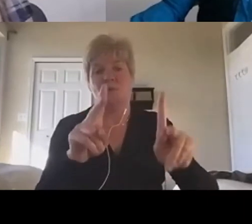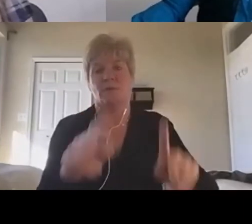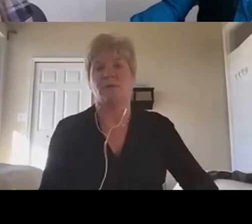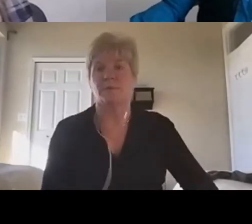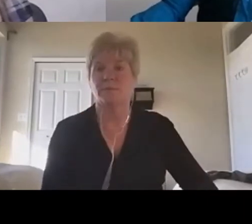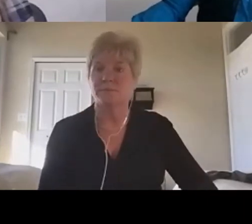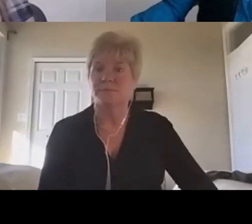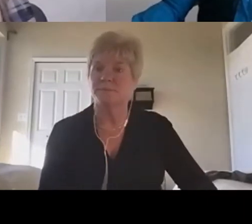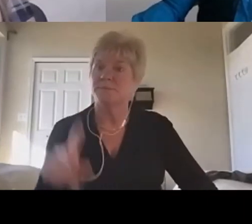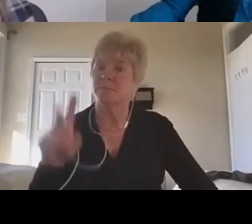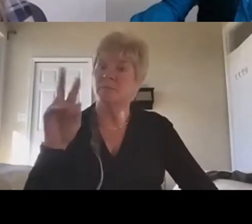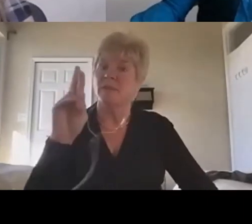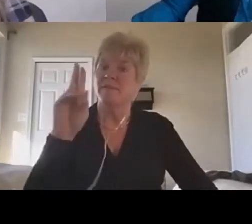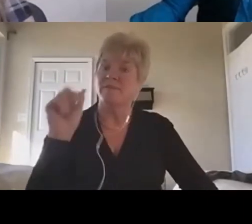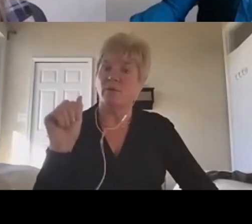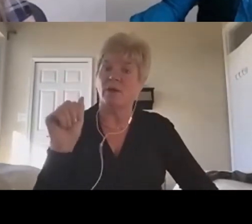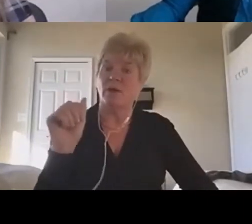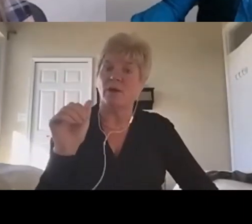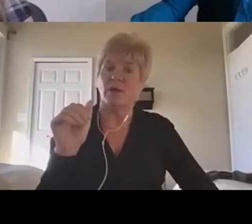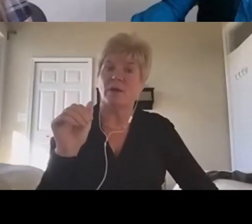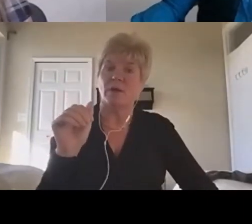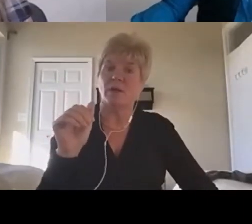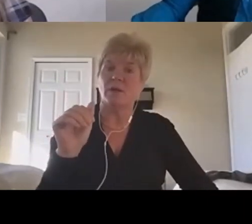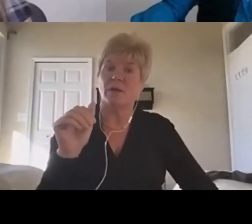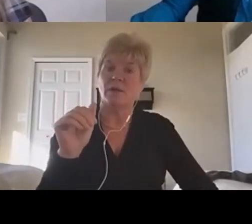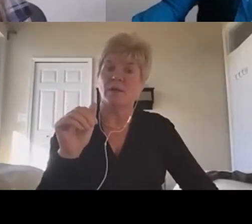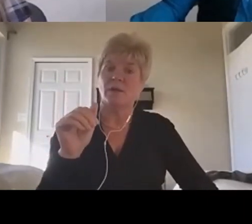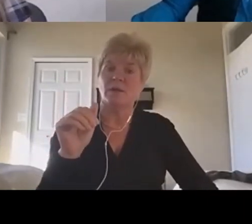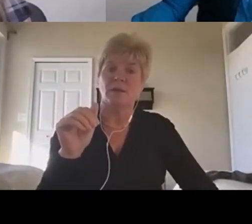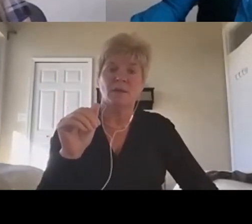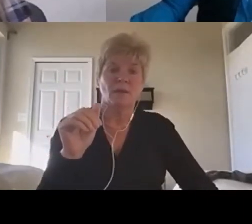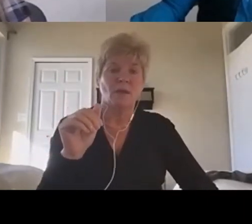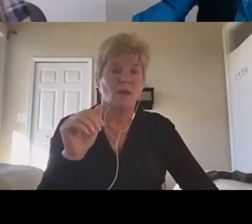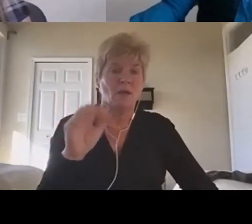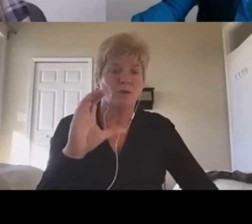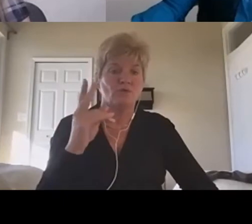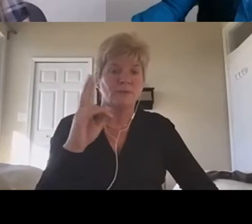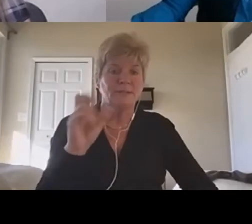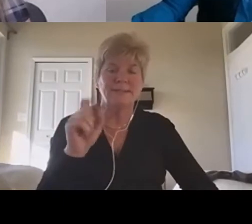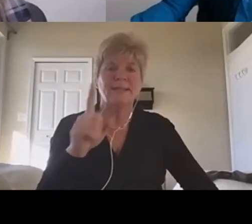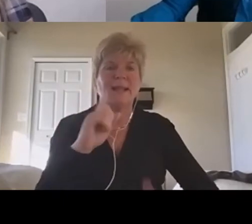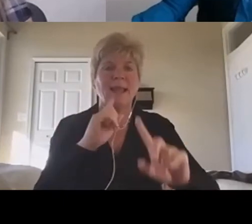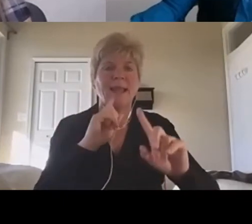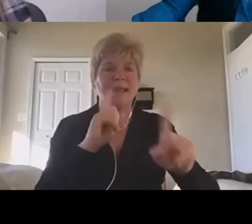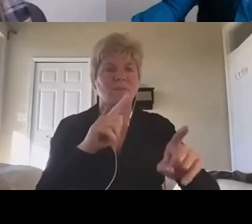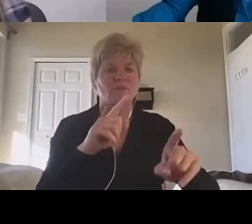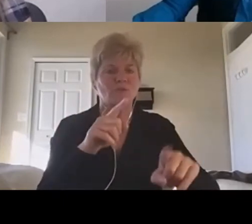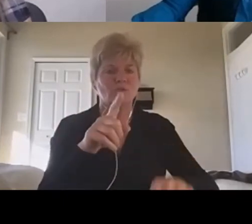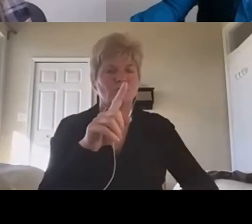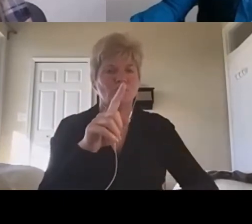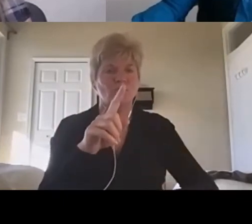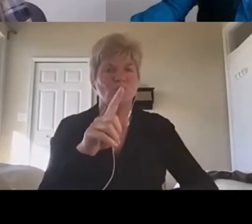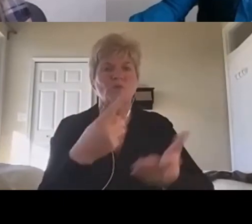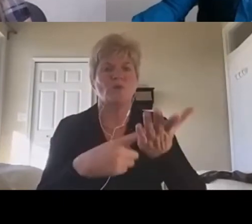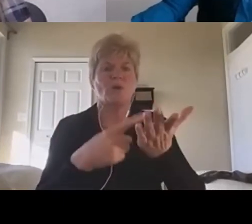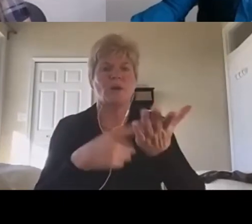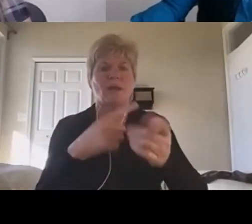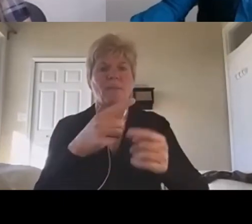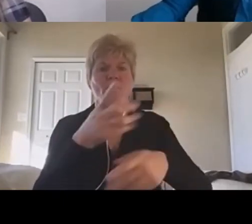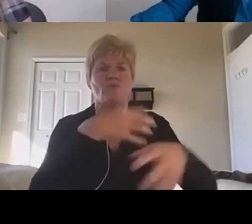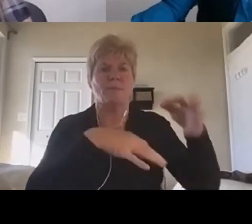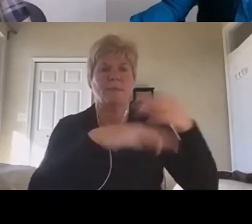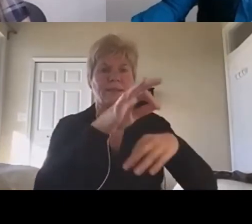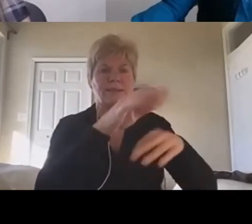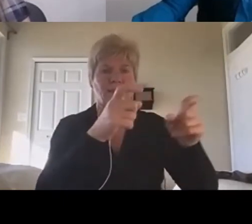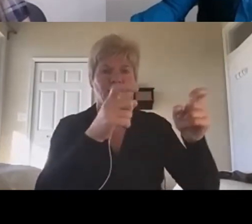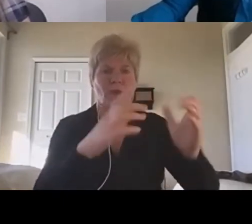Chris, I wondered if I answered, I answered, you had a question about, about replacement managers. And, and, and I